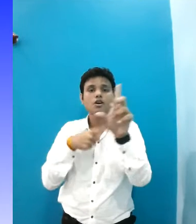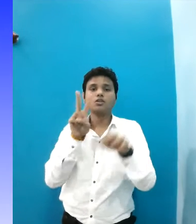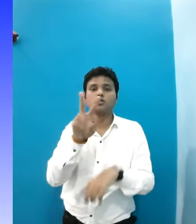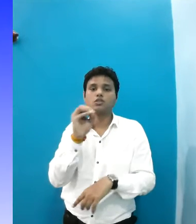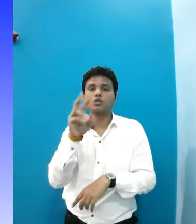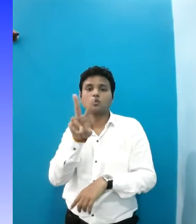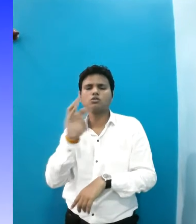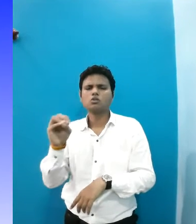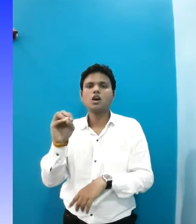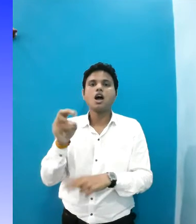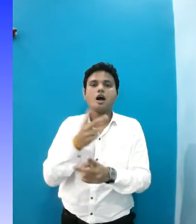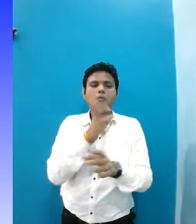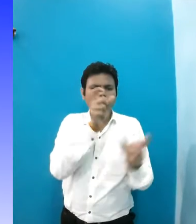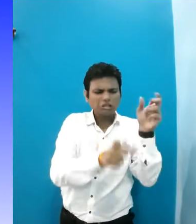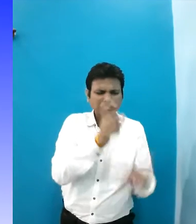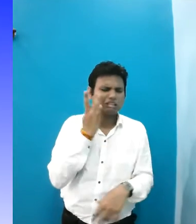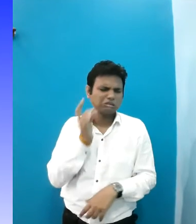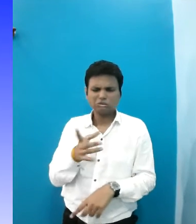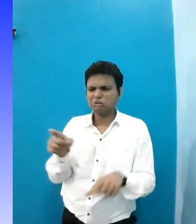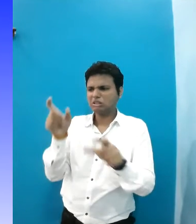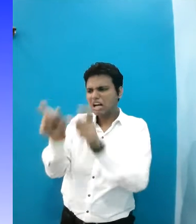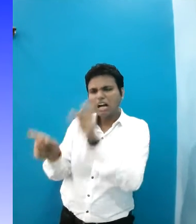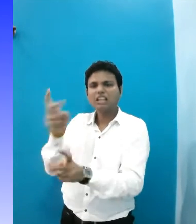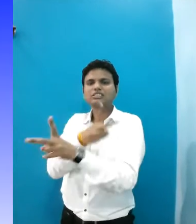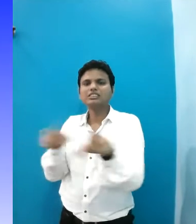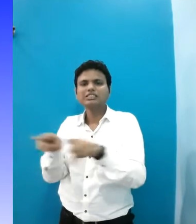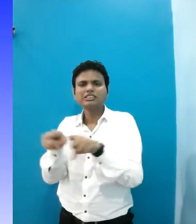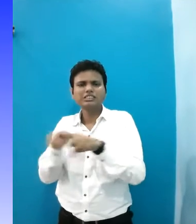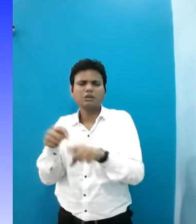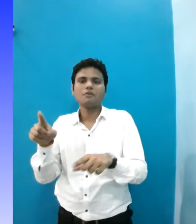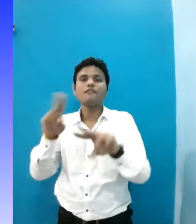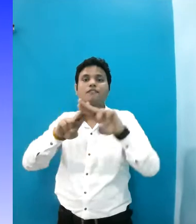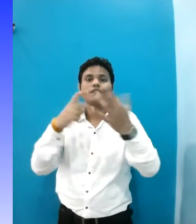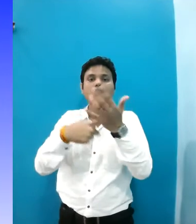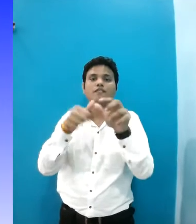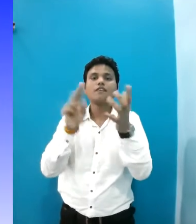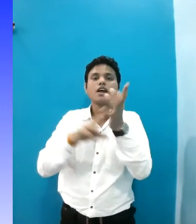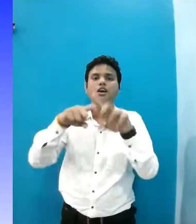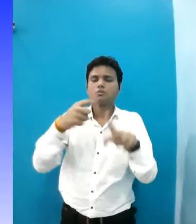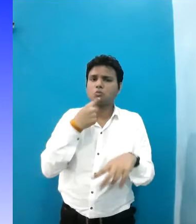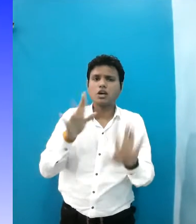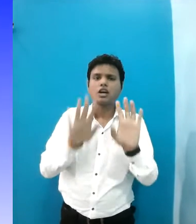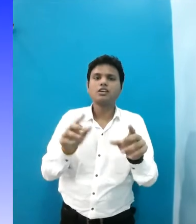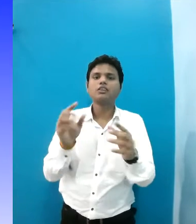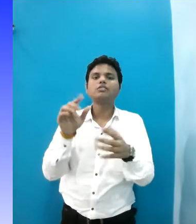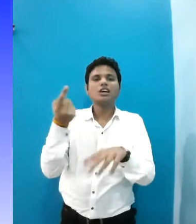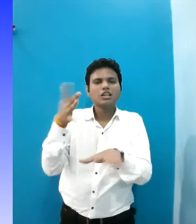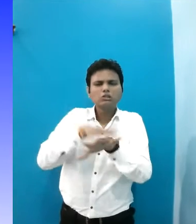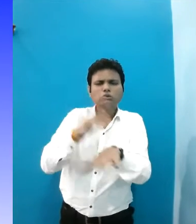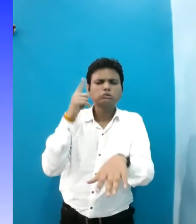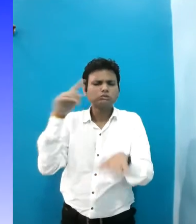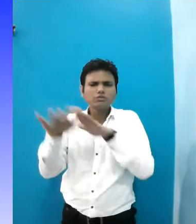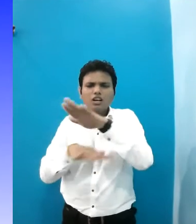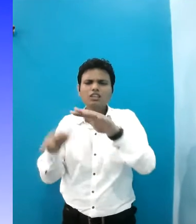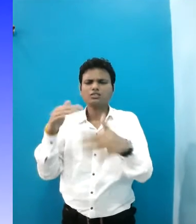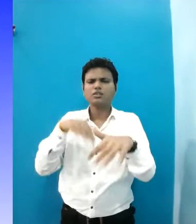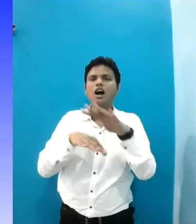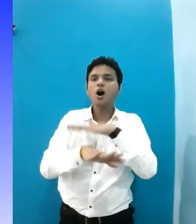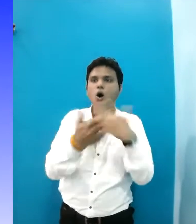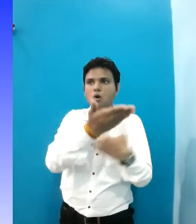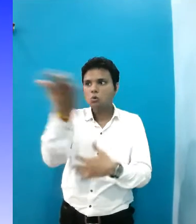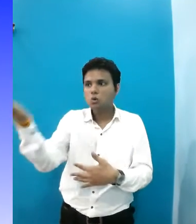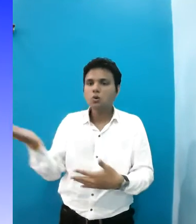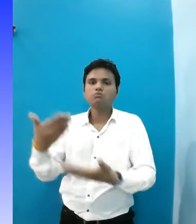2020. Please ignore design that ignores people, Frank Chimero. Universal Design, The Design